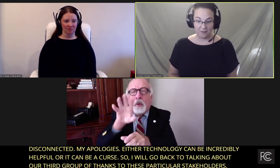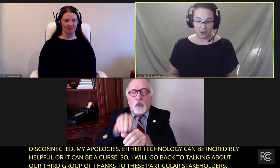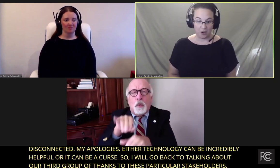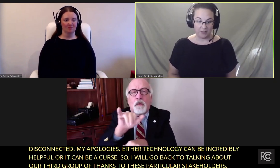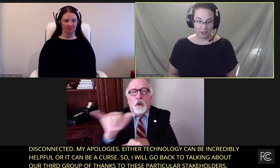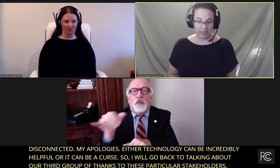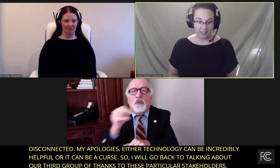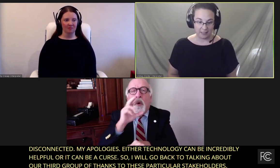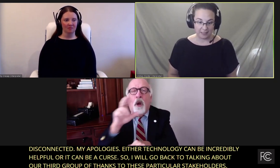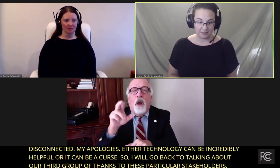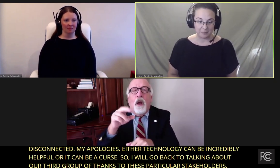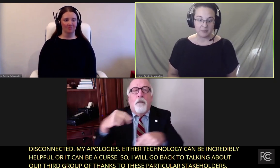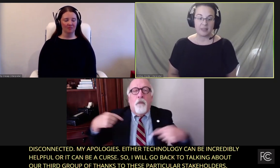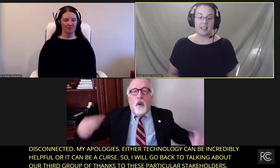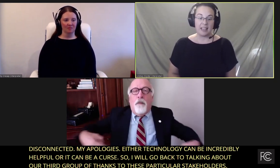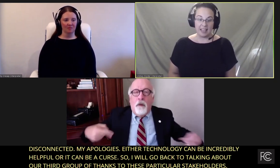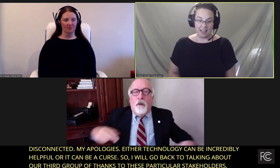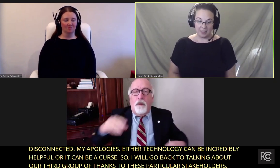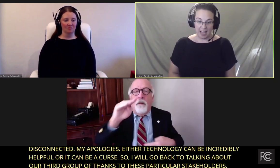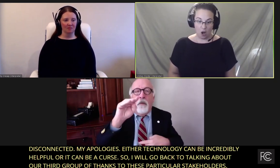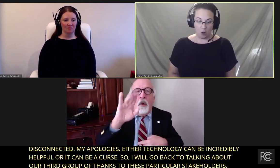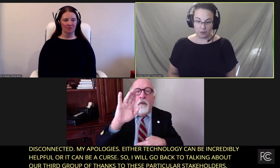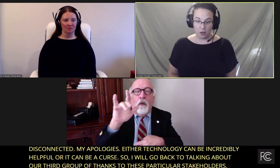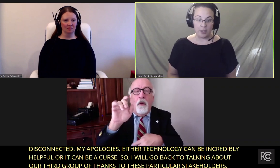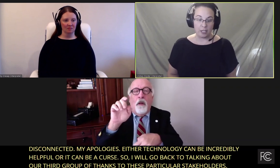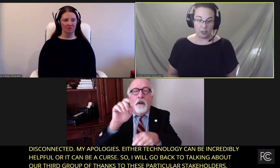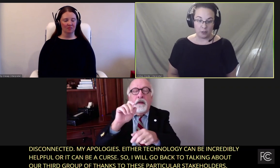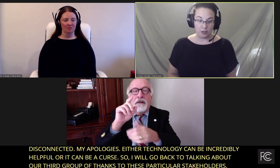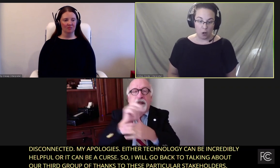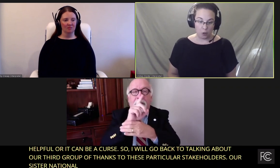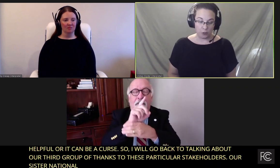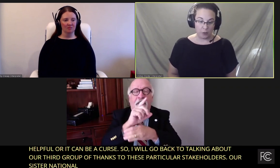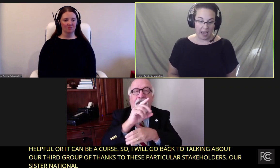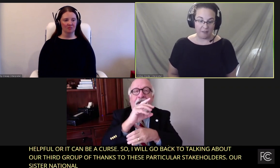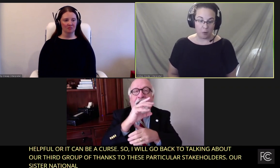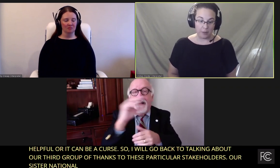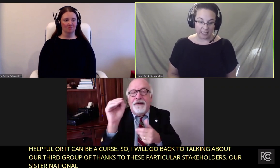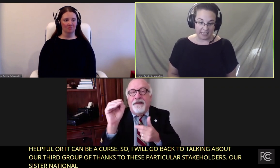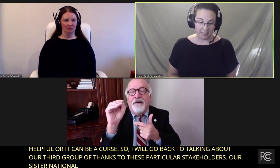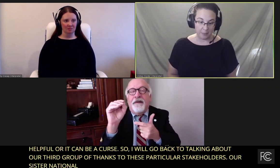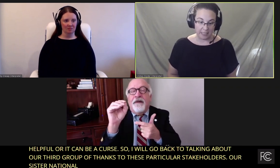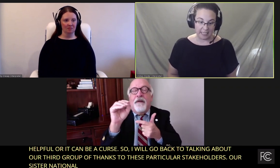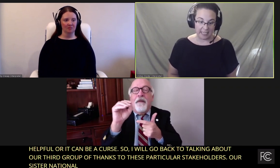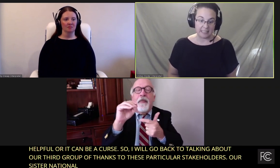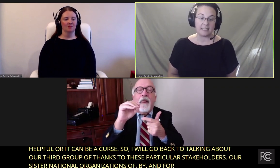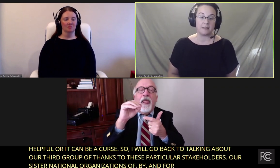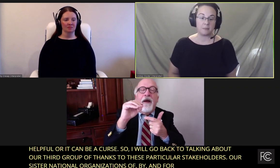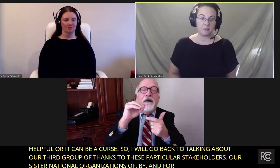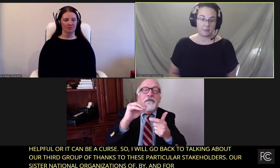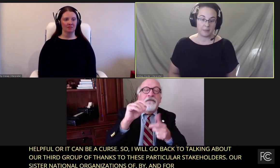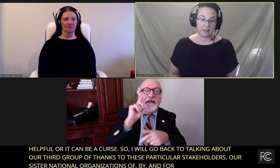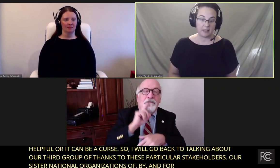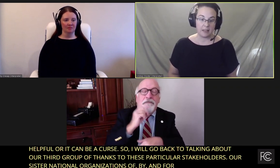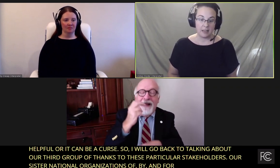for the deaf and hard of hearing. That also includes those who have mobility disabilities,